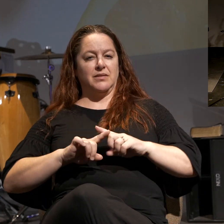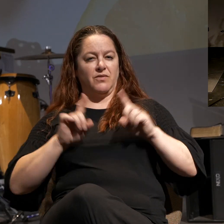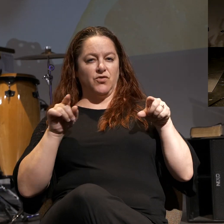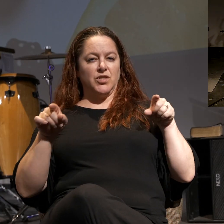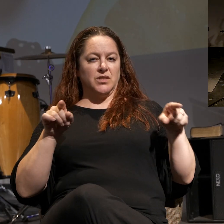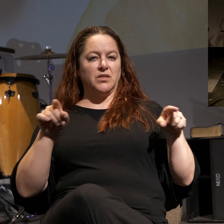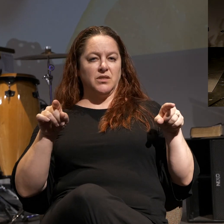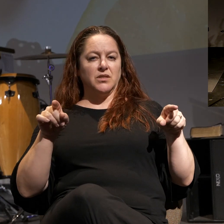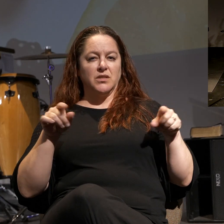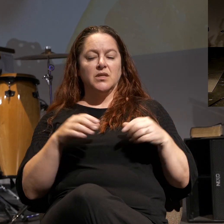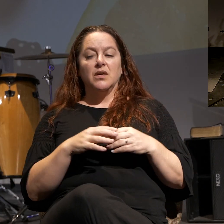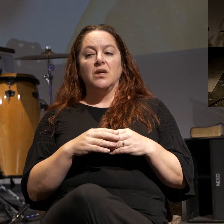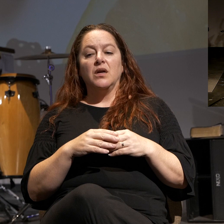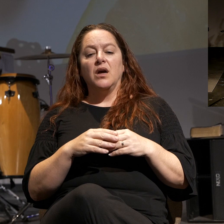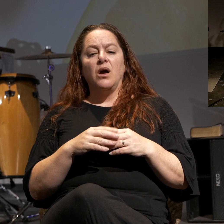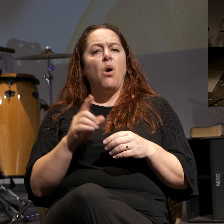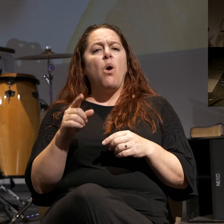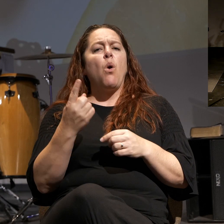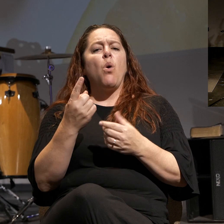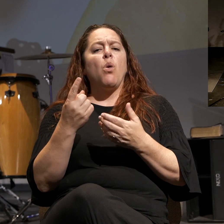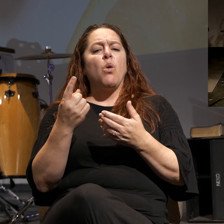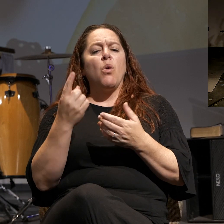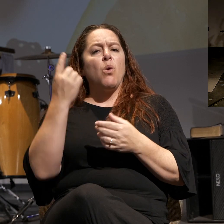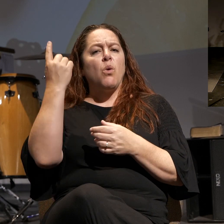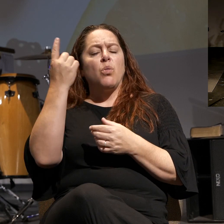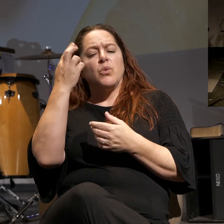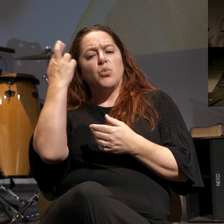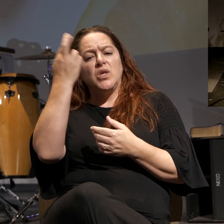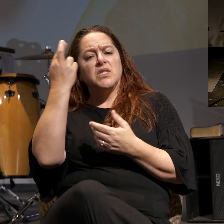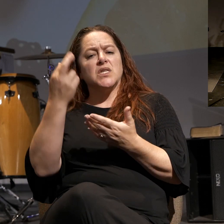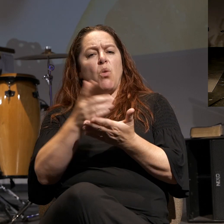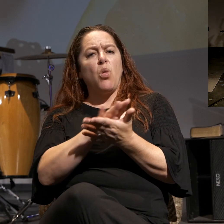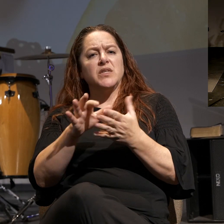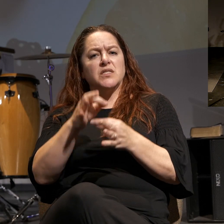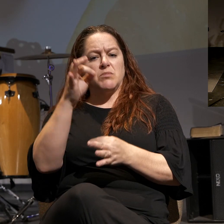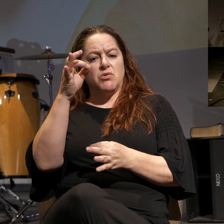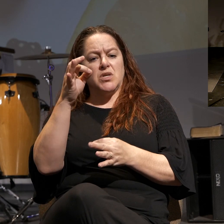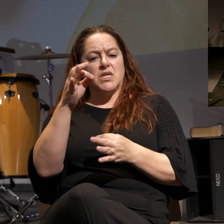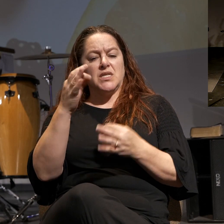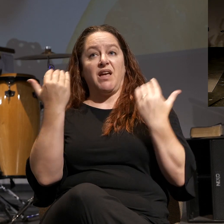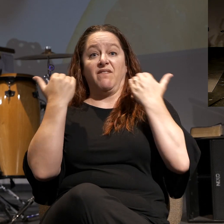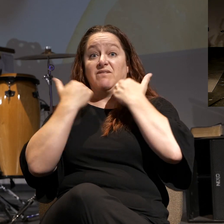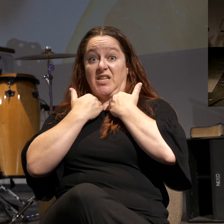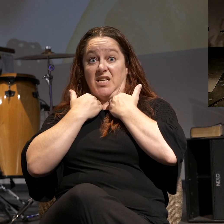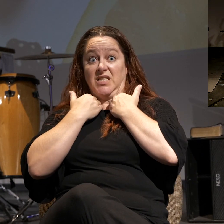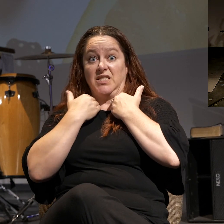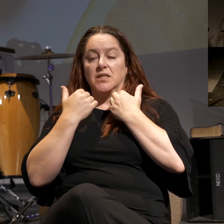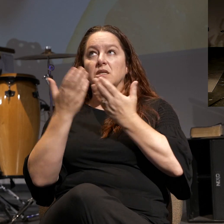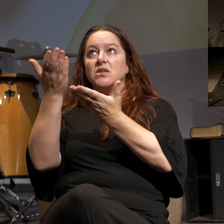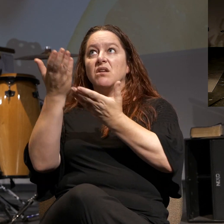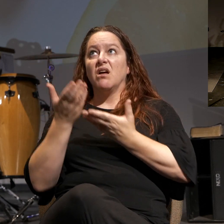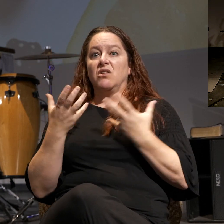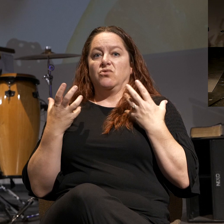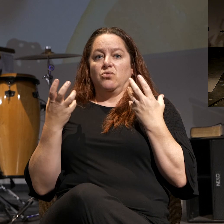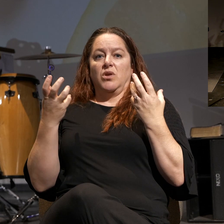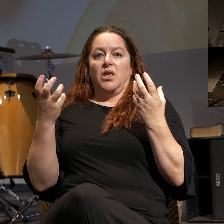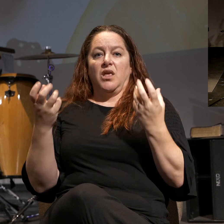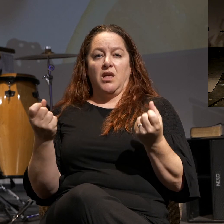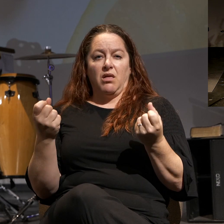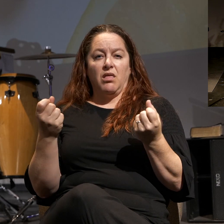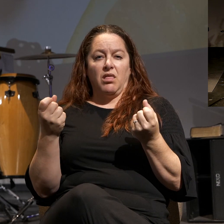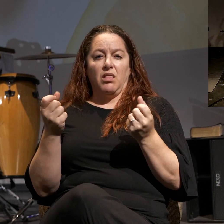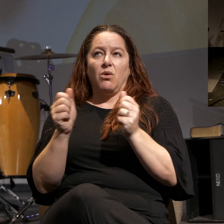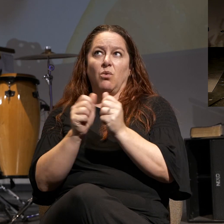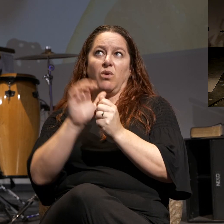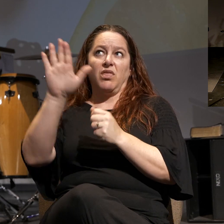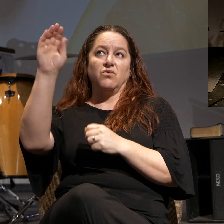And so the only reason the Holy Spirit convicts us of our sin is to heal us by His